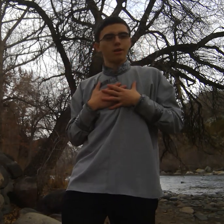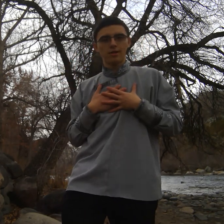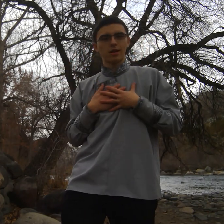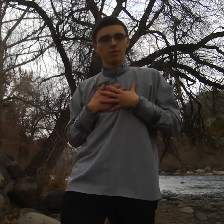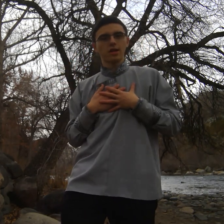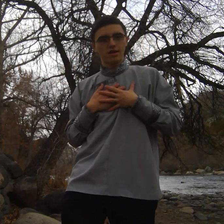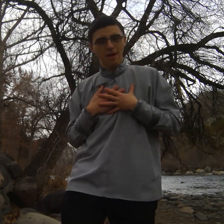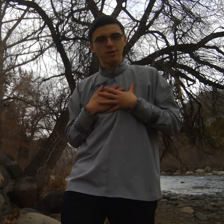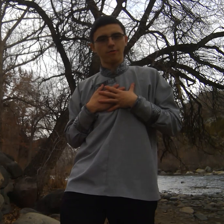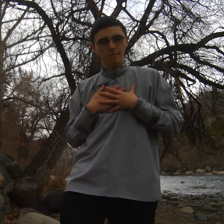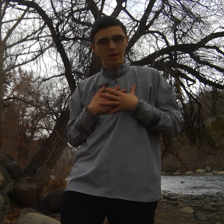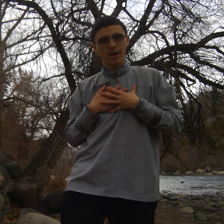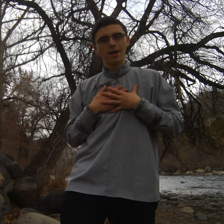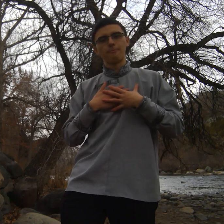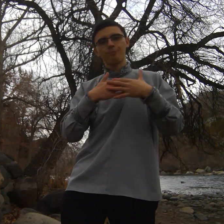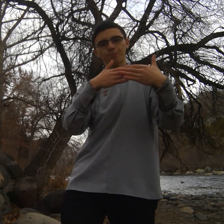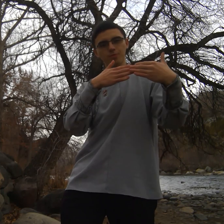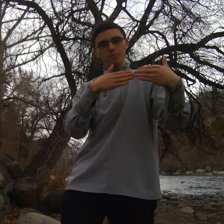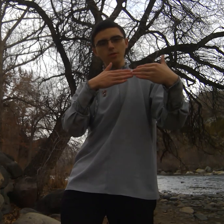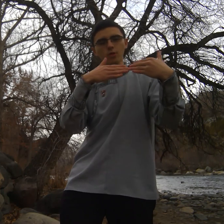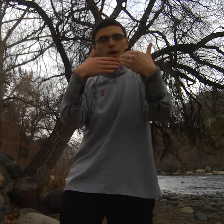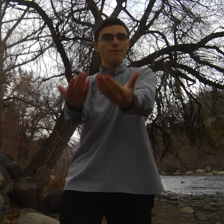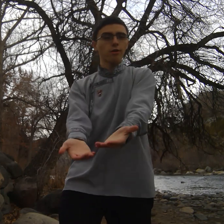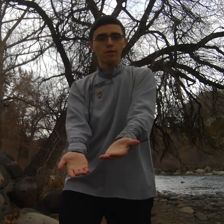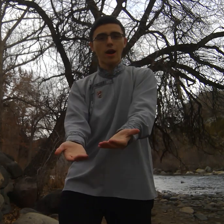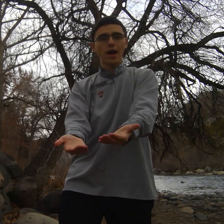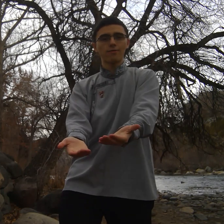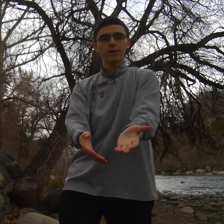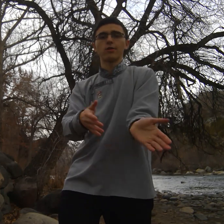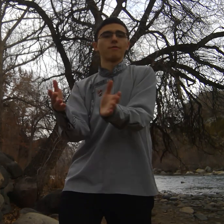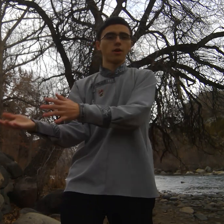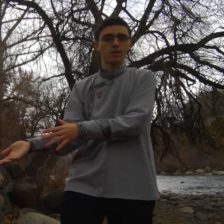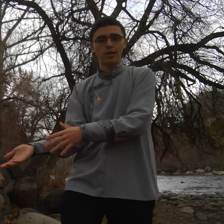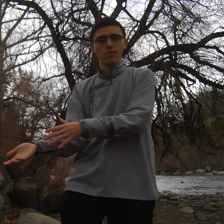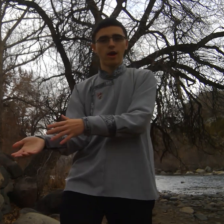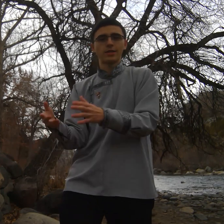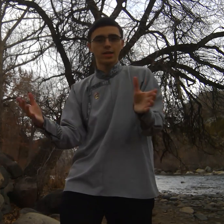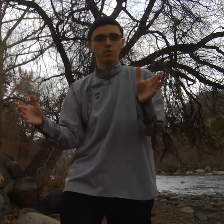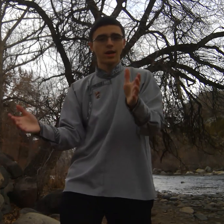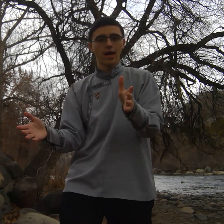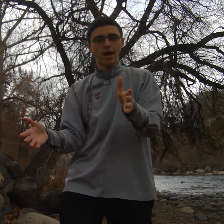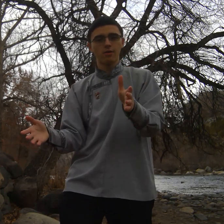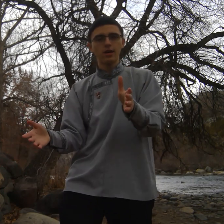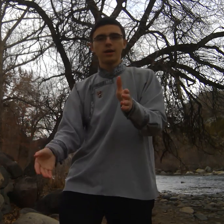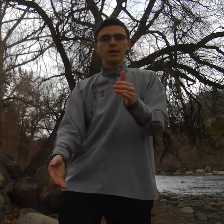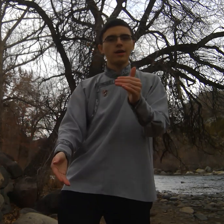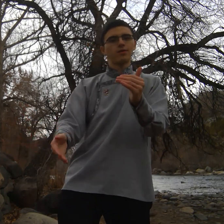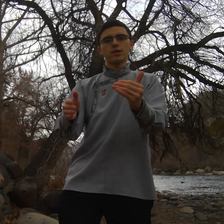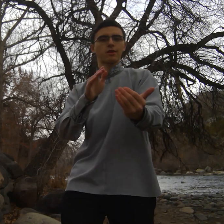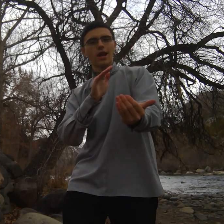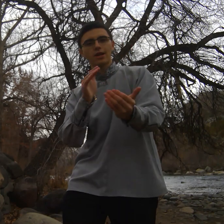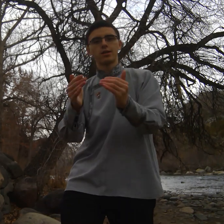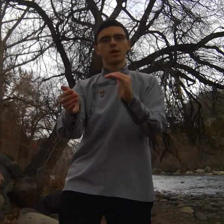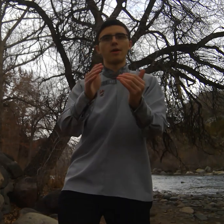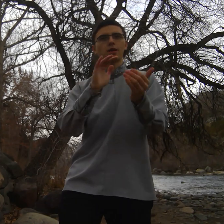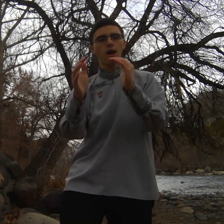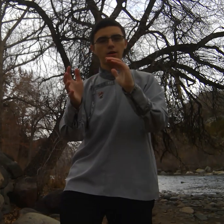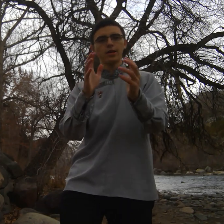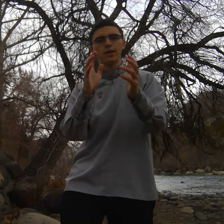was something really special for me and when I first arrived to the university where I teach right now even just getting to know my colleagues